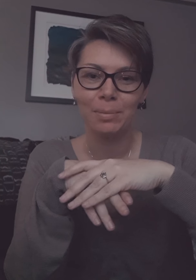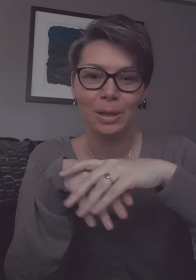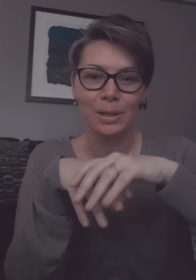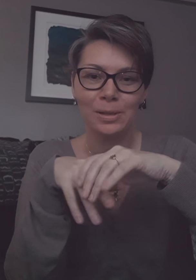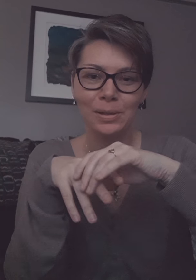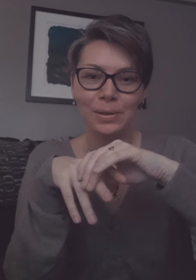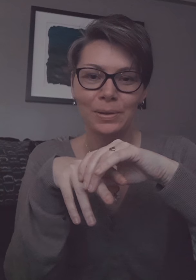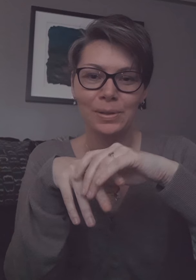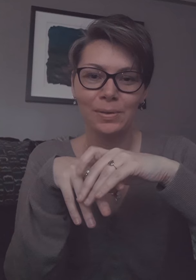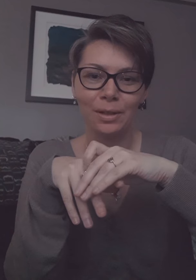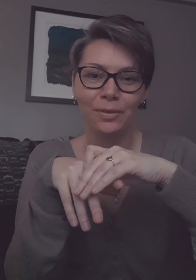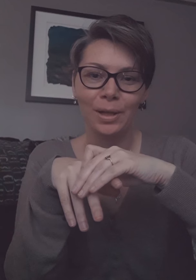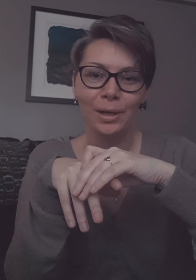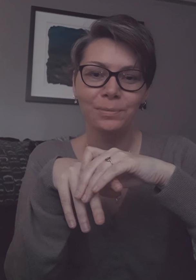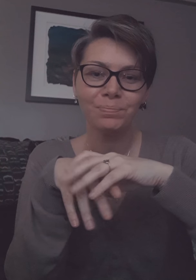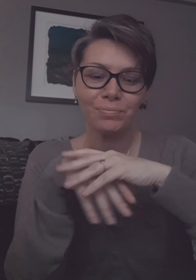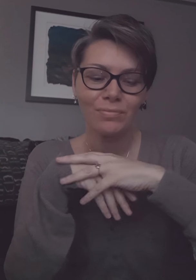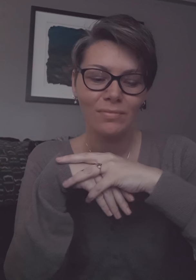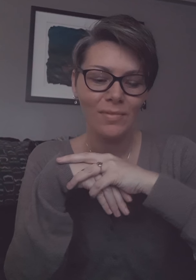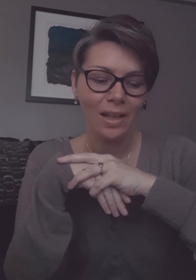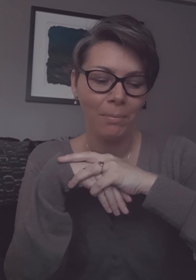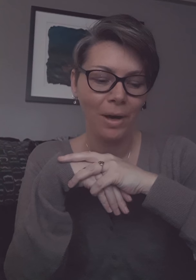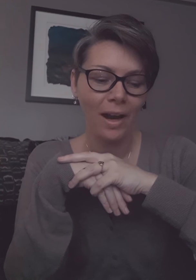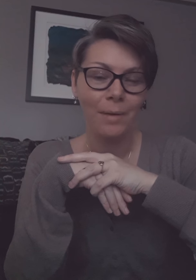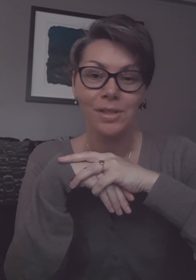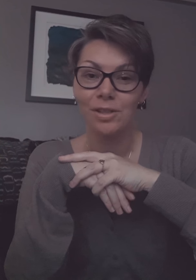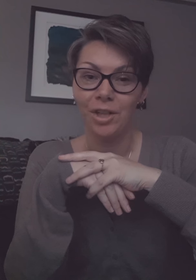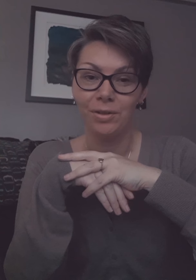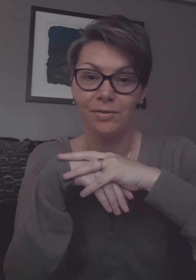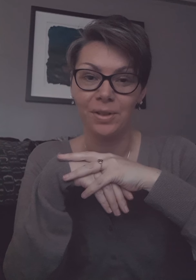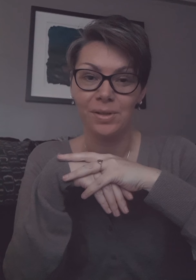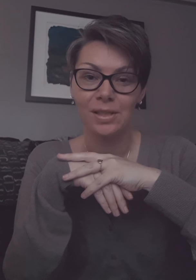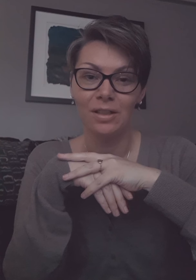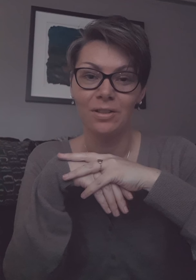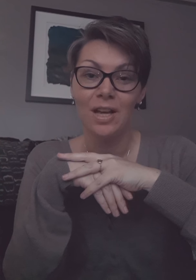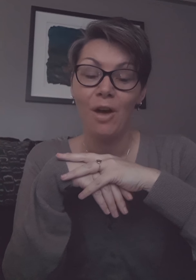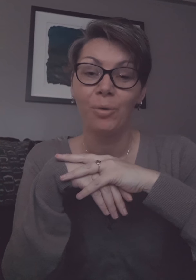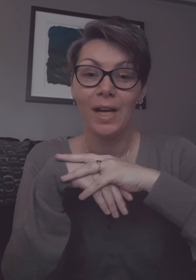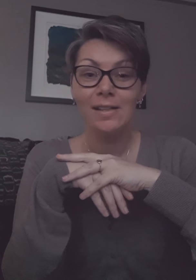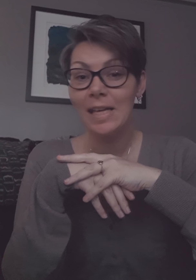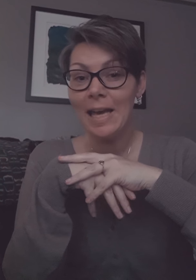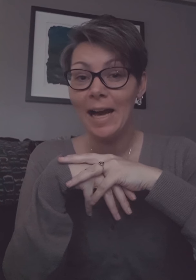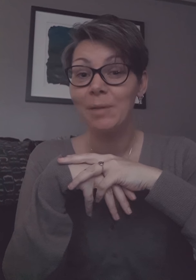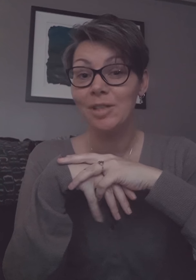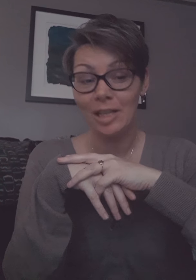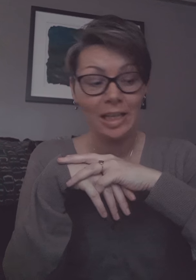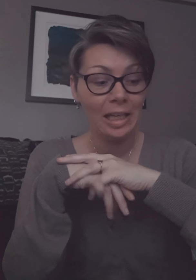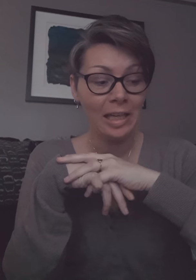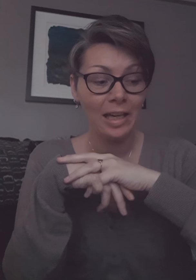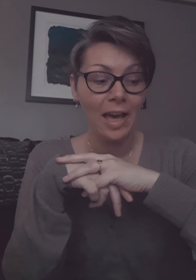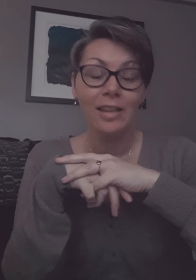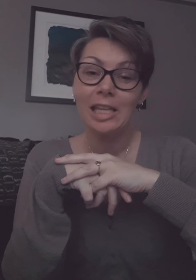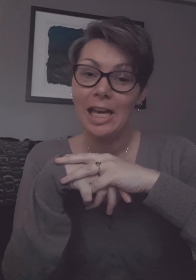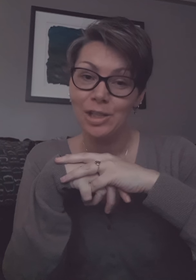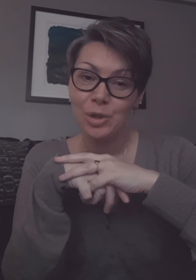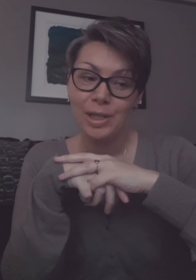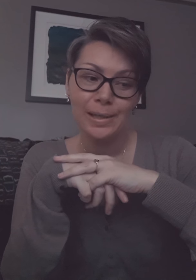along to to another video but I'm just going to share with you folks so when I say I'm taking the Estrace